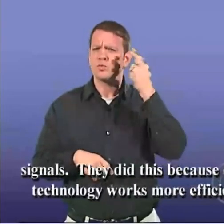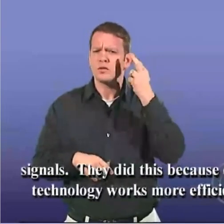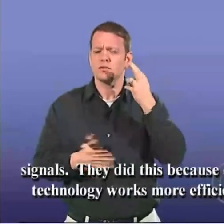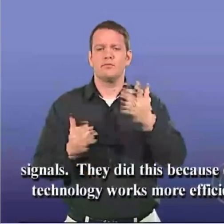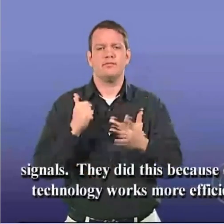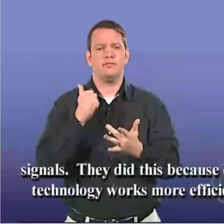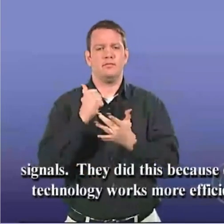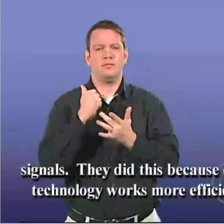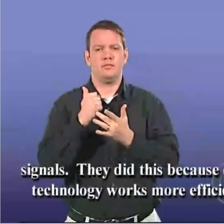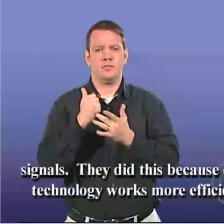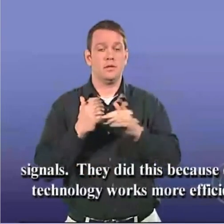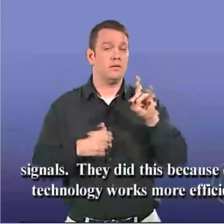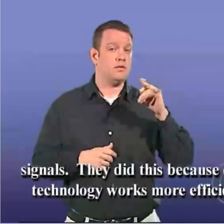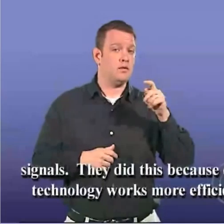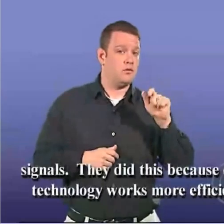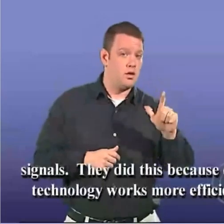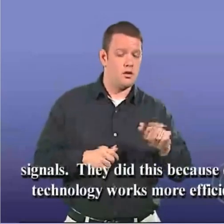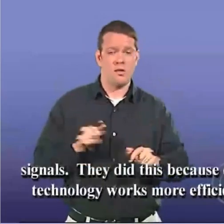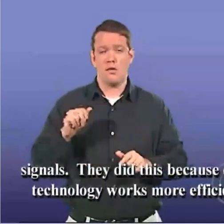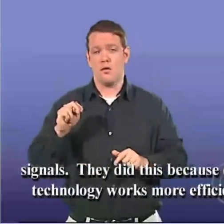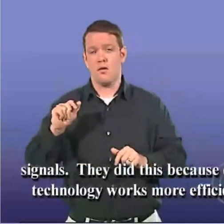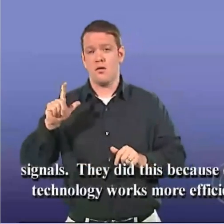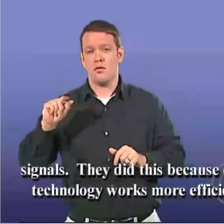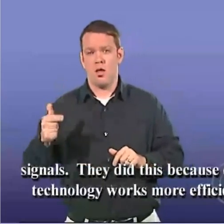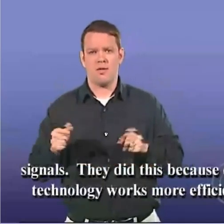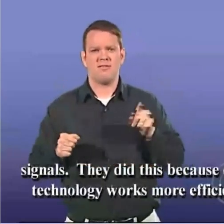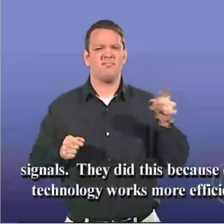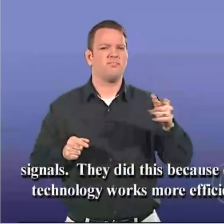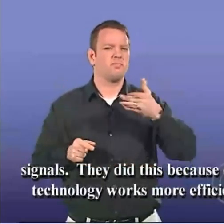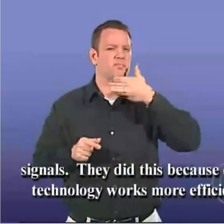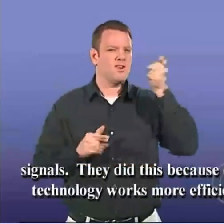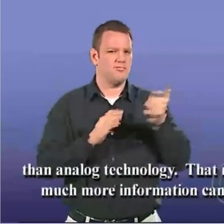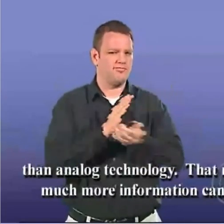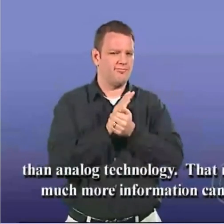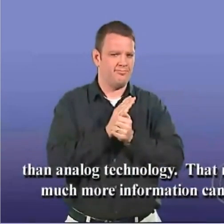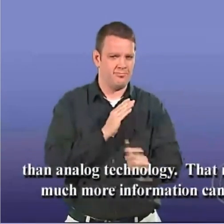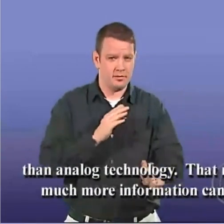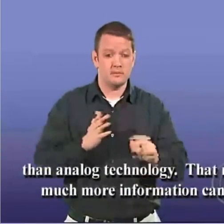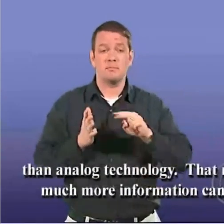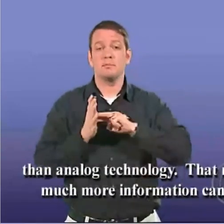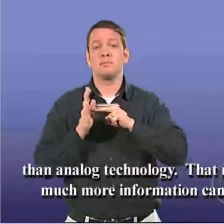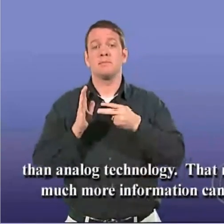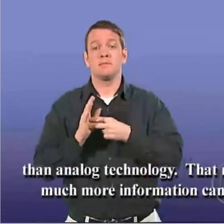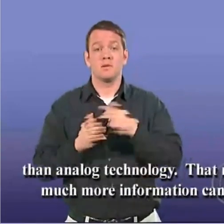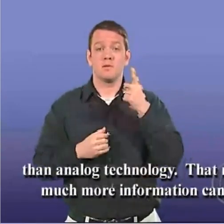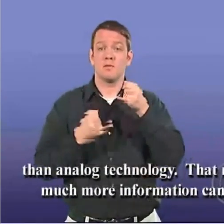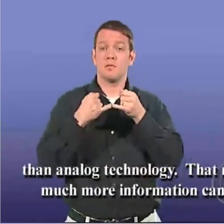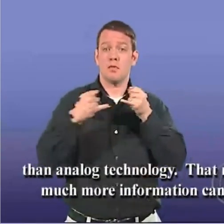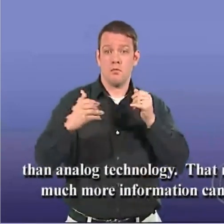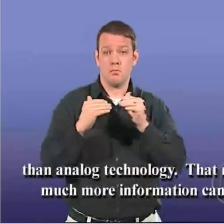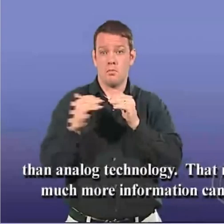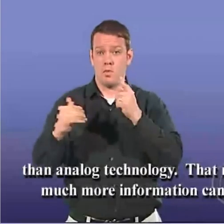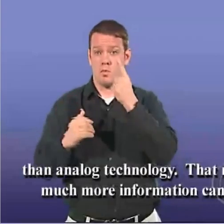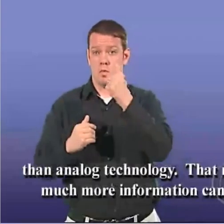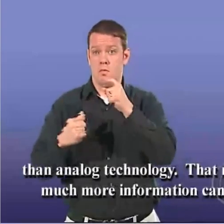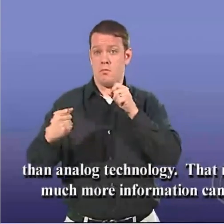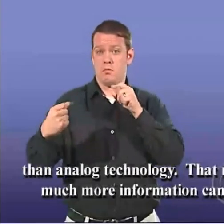They did this because digital technology works more efficiently than analog technology. That means